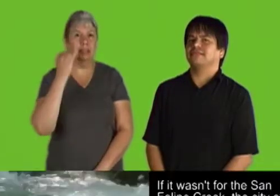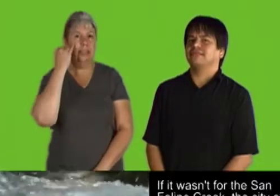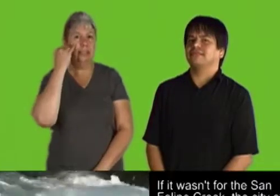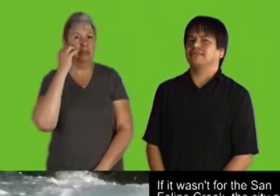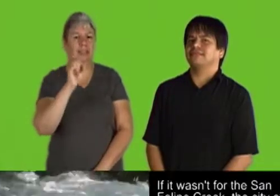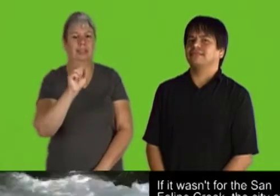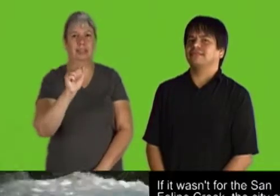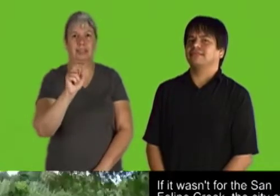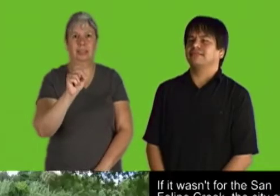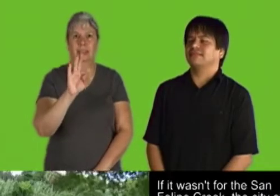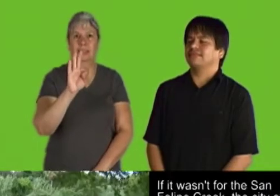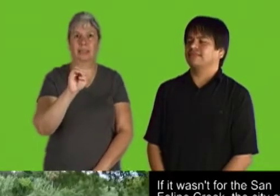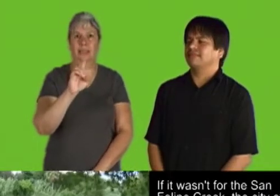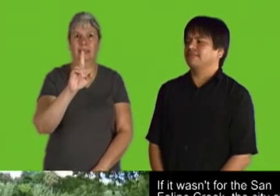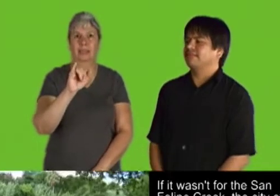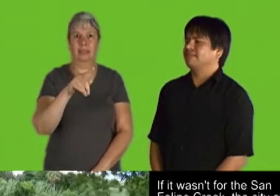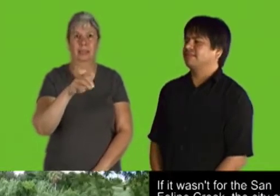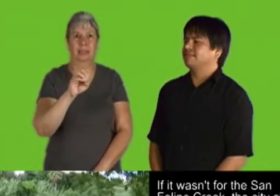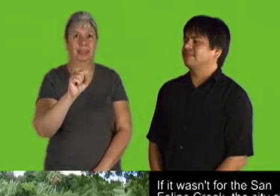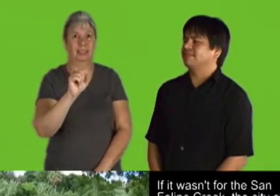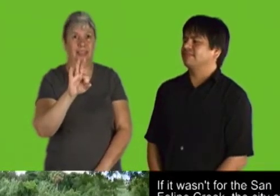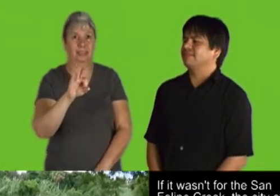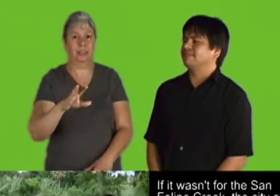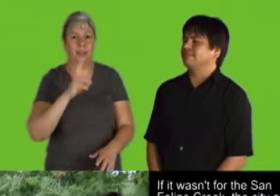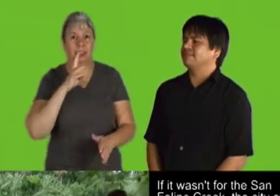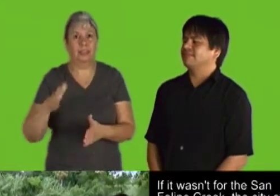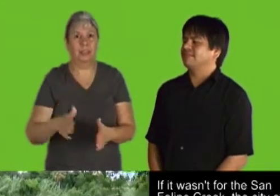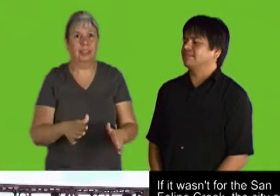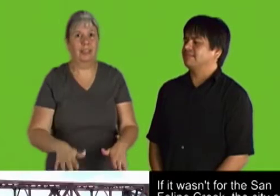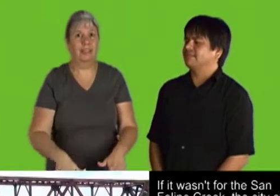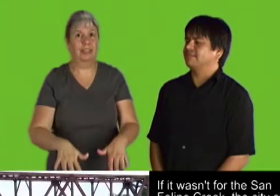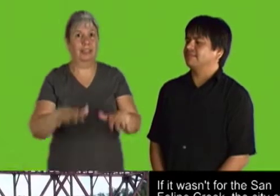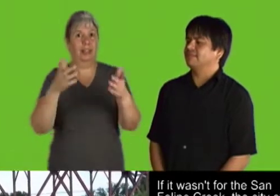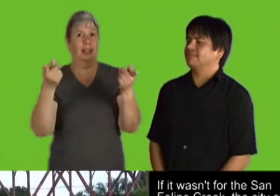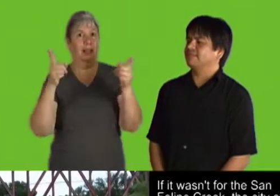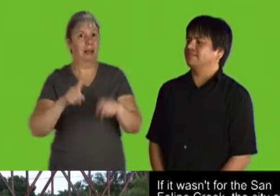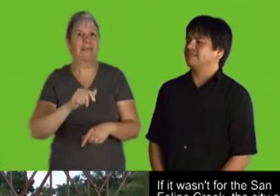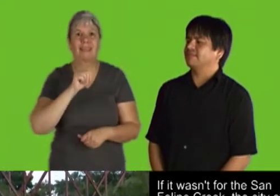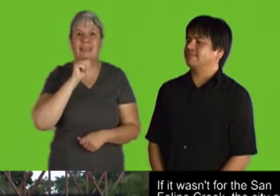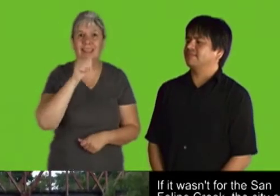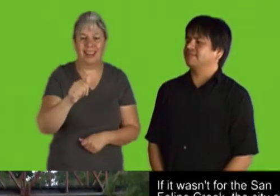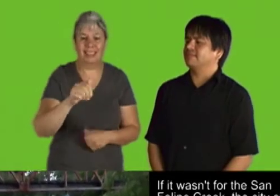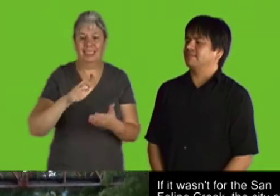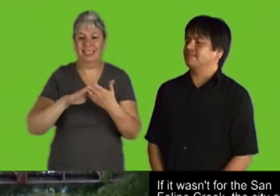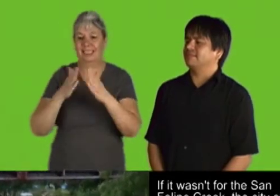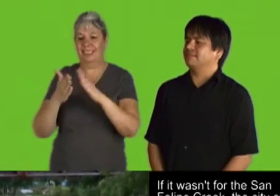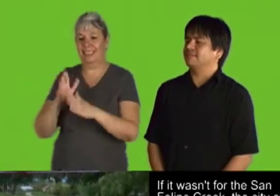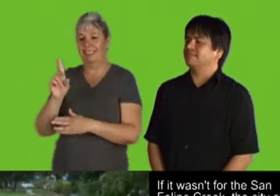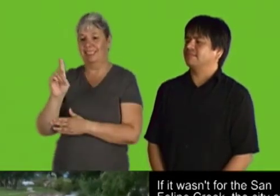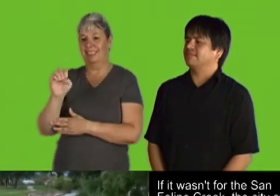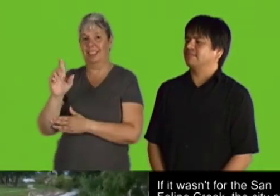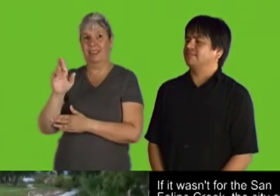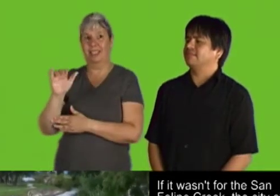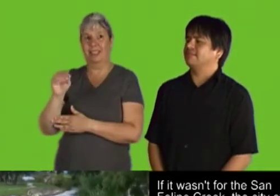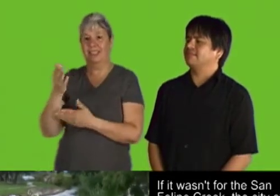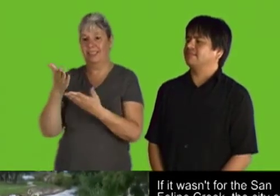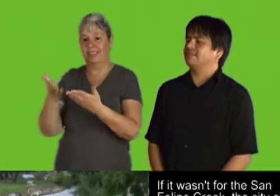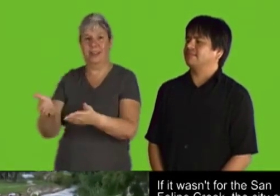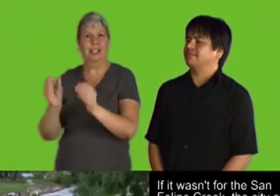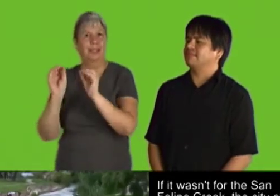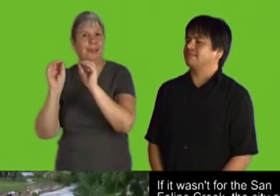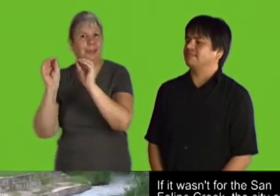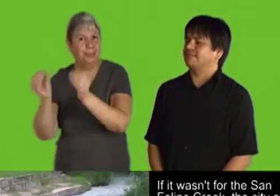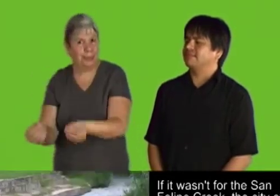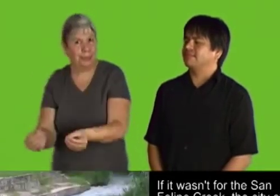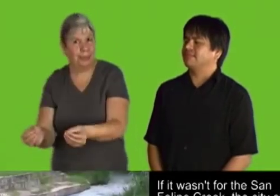If it wasn't for the San Felipe Creek, the city of Del Rio wouldn't be here. The city of Del Rio was founded